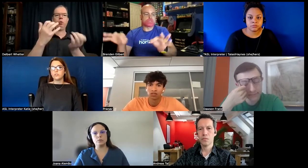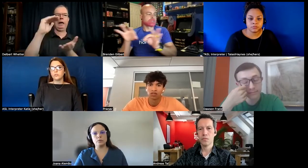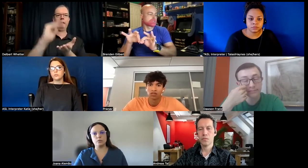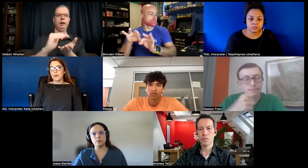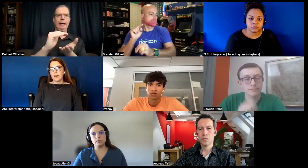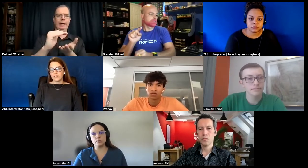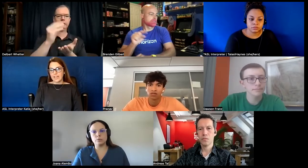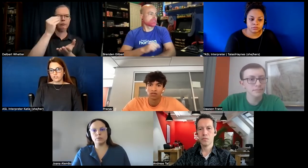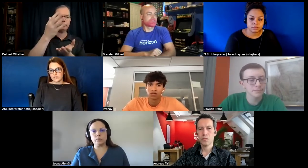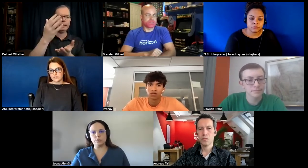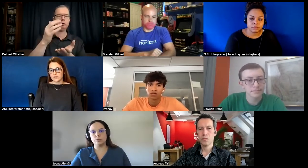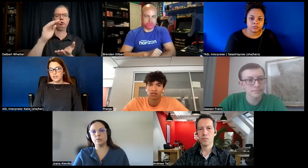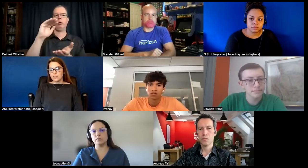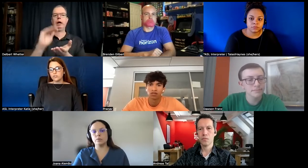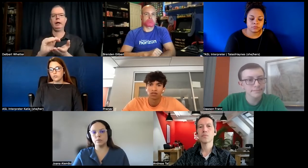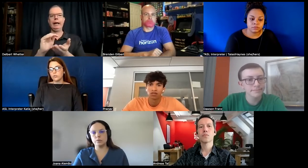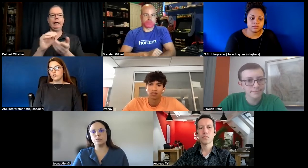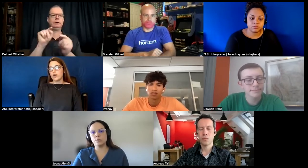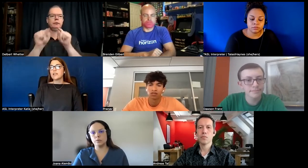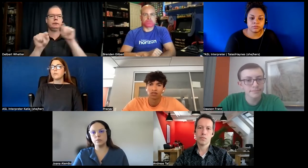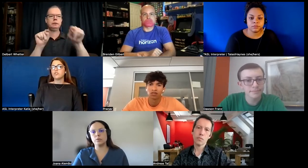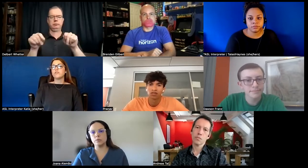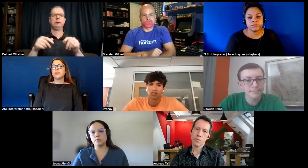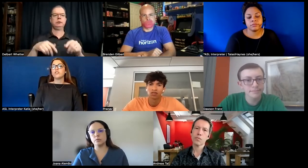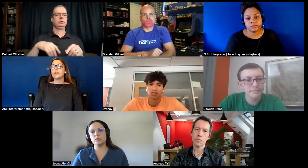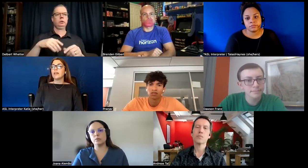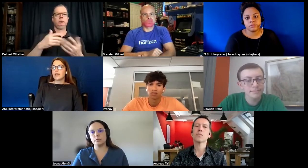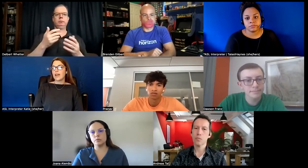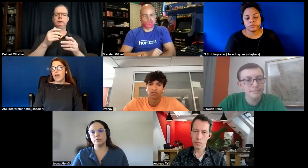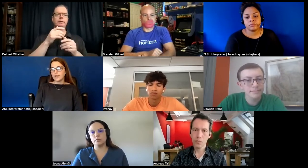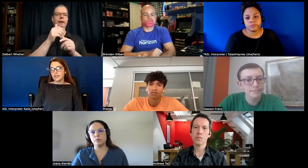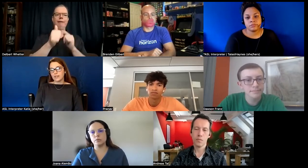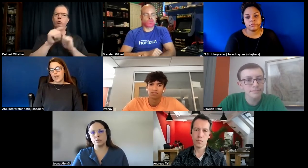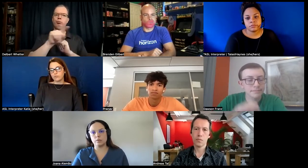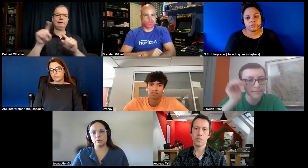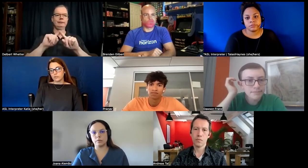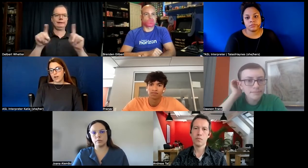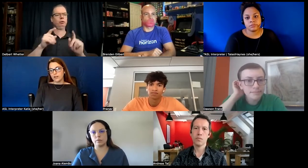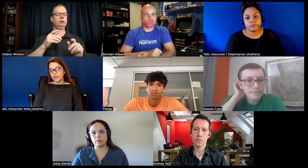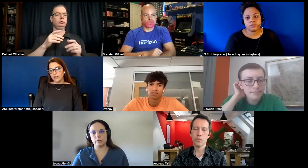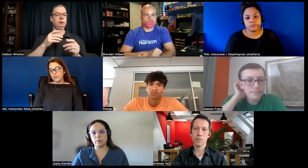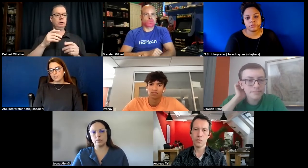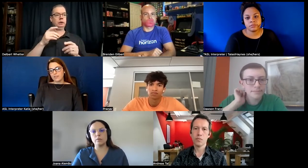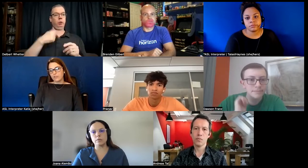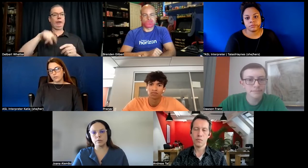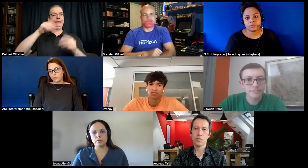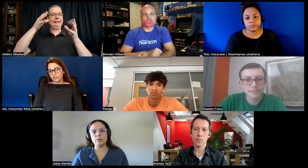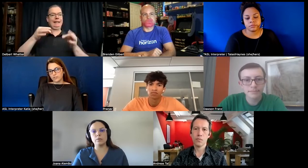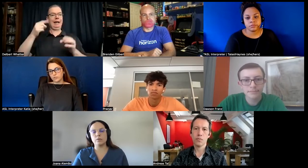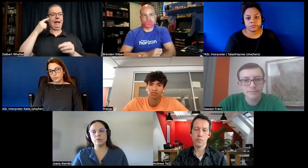to set modifications to adjust how much information they'd like to have added into the captions or not because everyone's preferences will